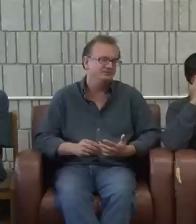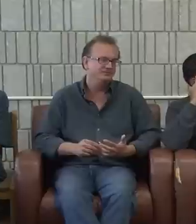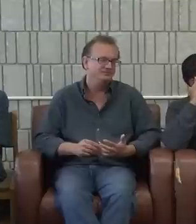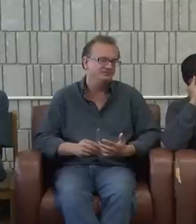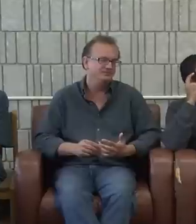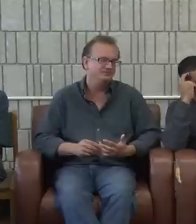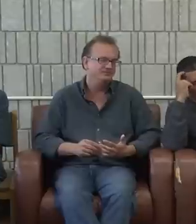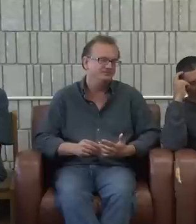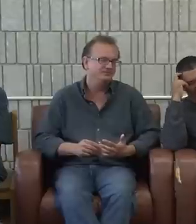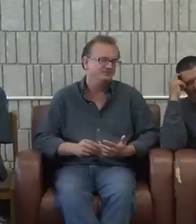make sure.